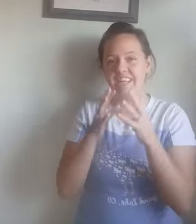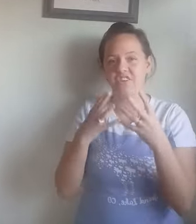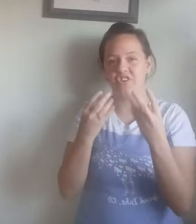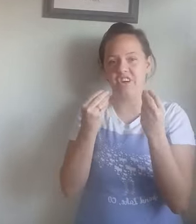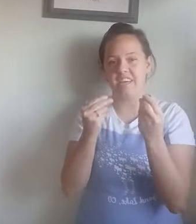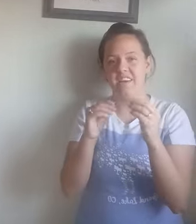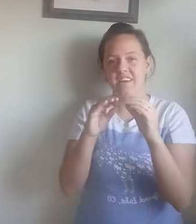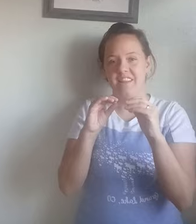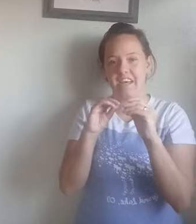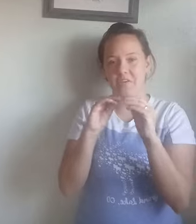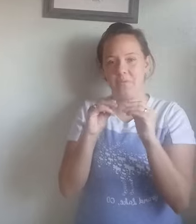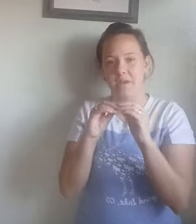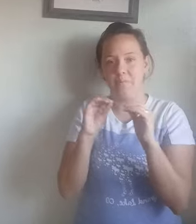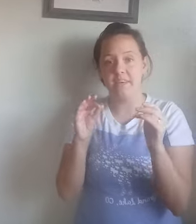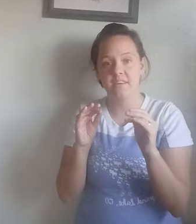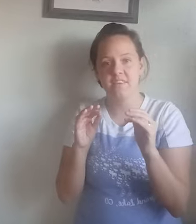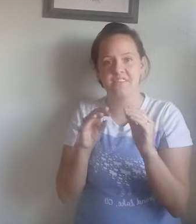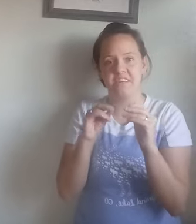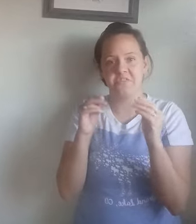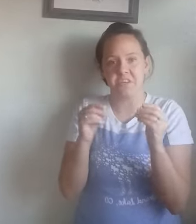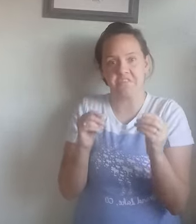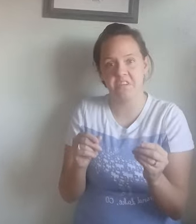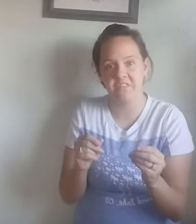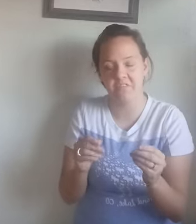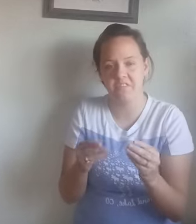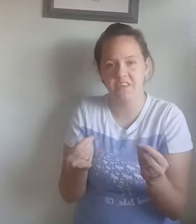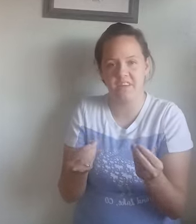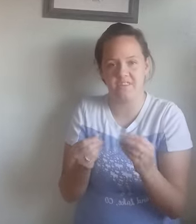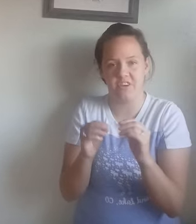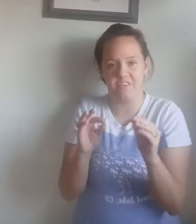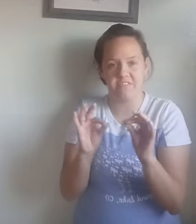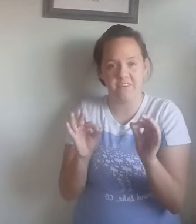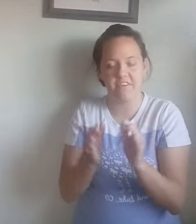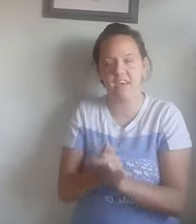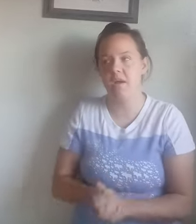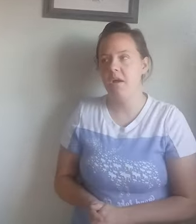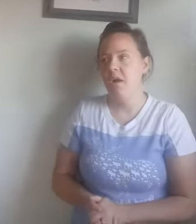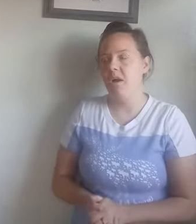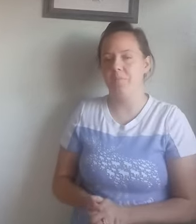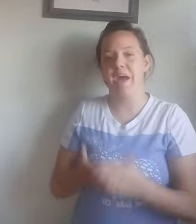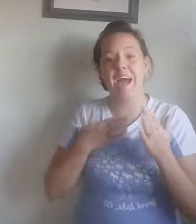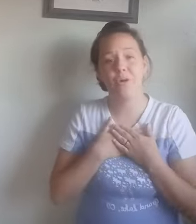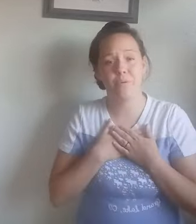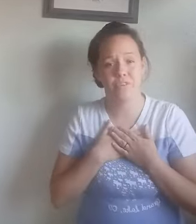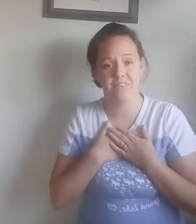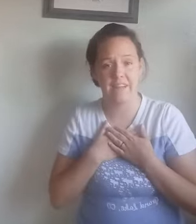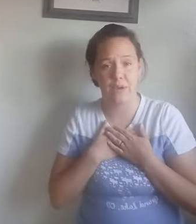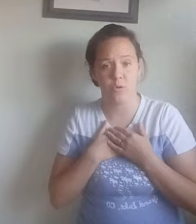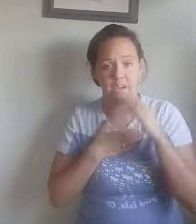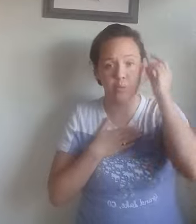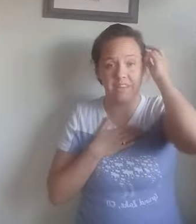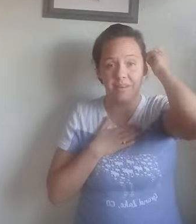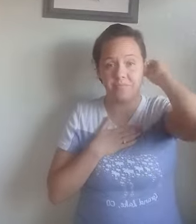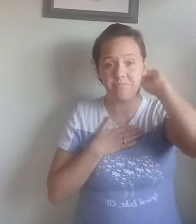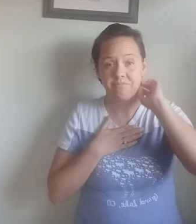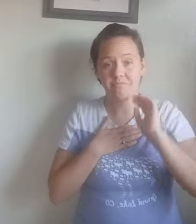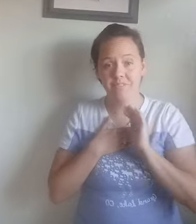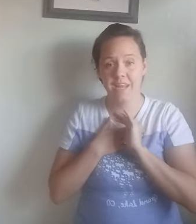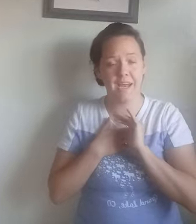it is very like it peels and it's very fluff. It's very fluffy. Um, I don't personally like working with it and I